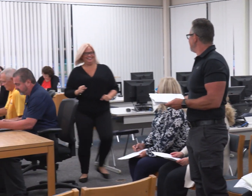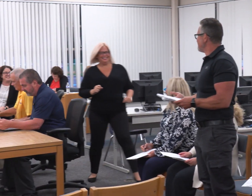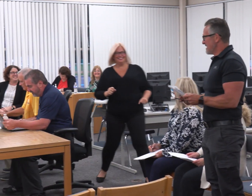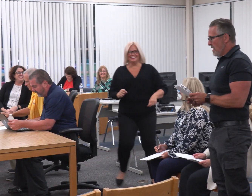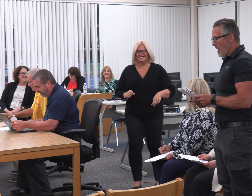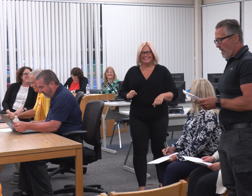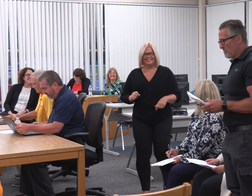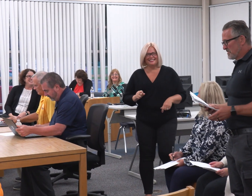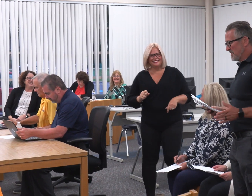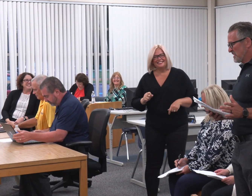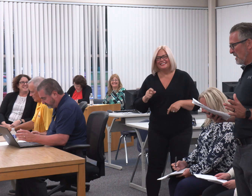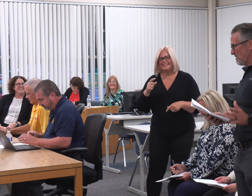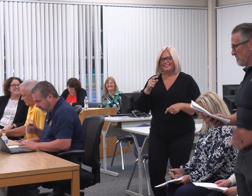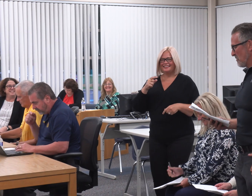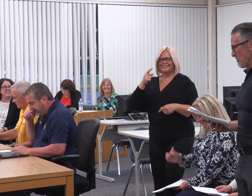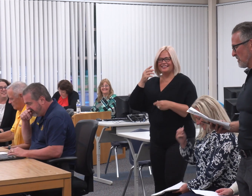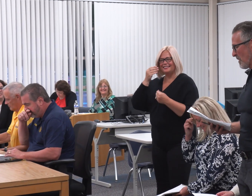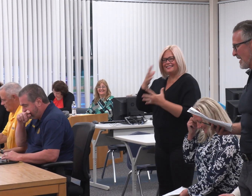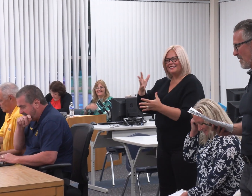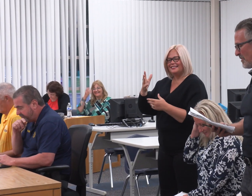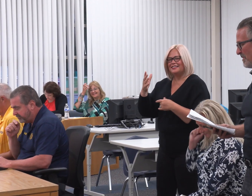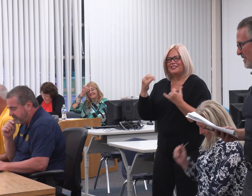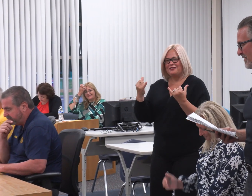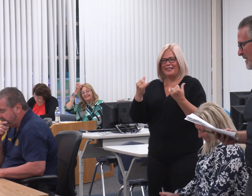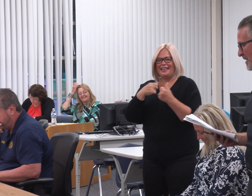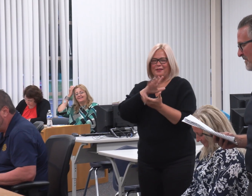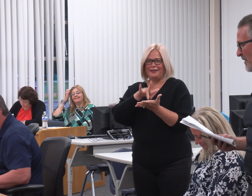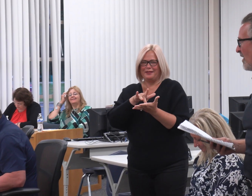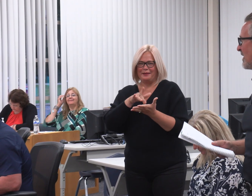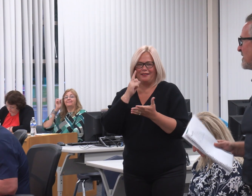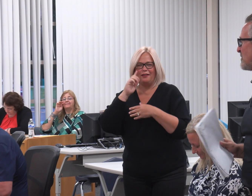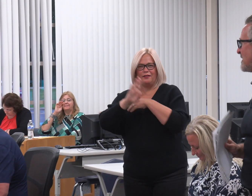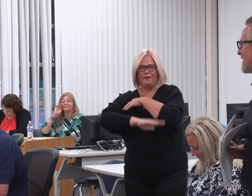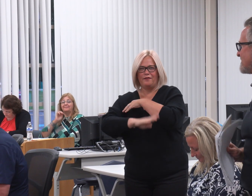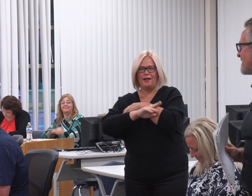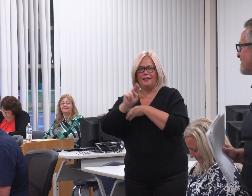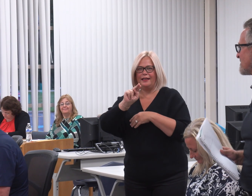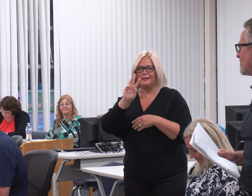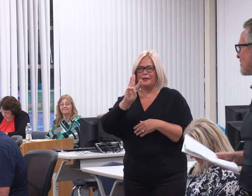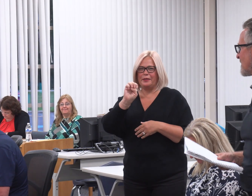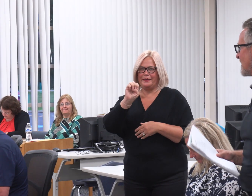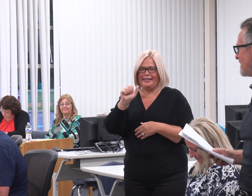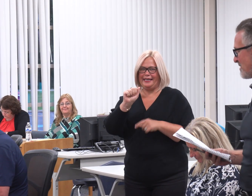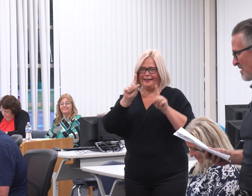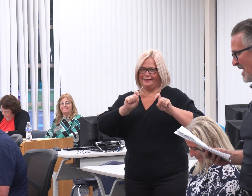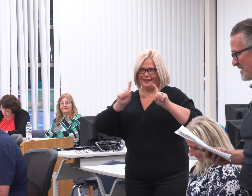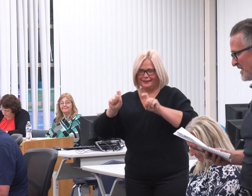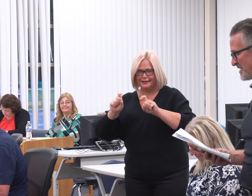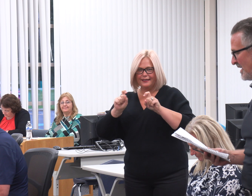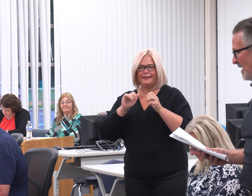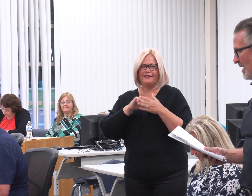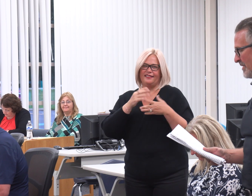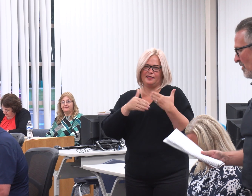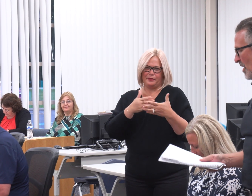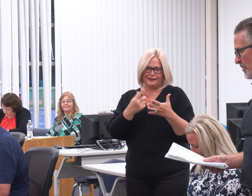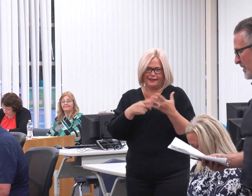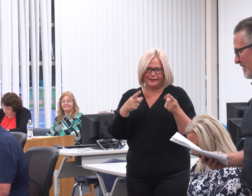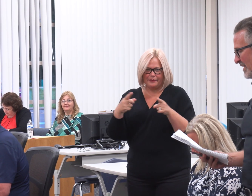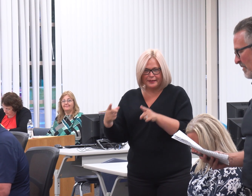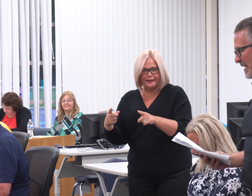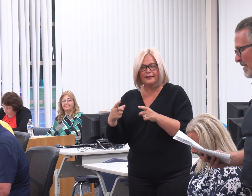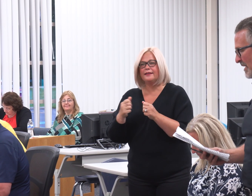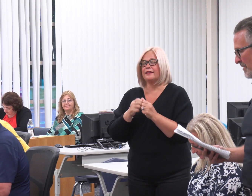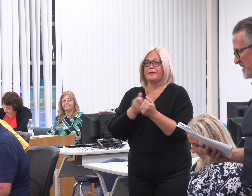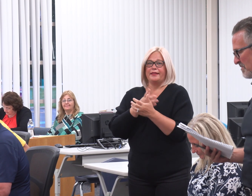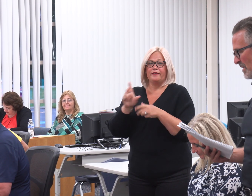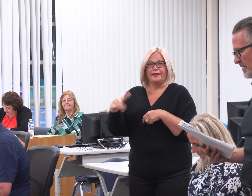Go ahead. Just right now we're in the middle of fall NWA testing, so we're kind of in that process. And along with